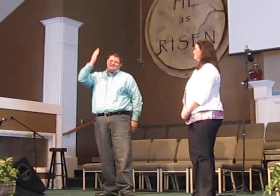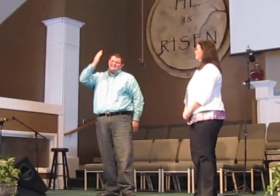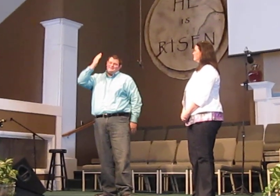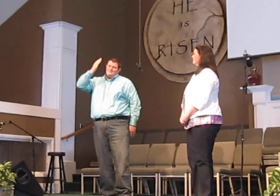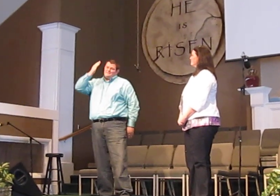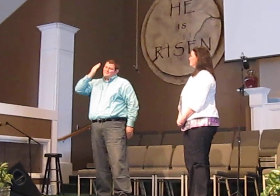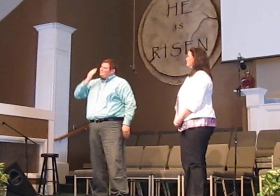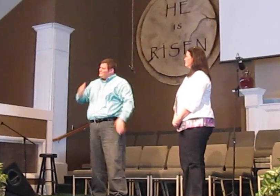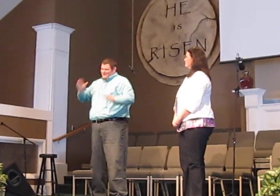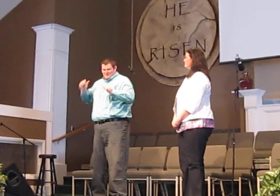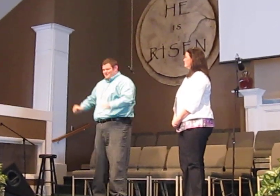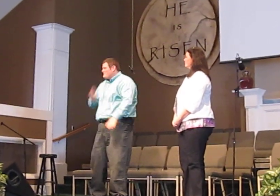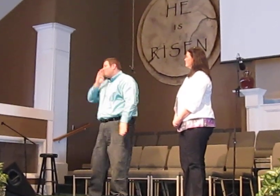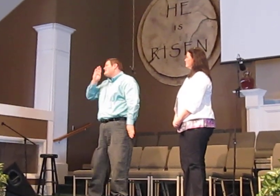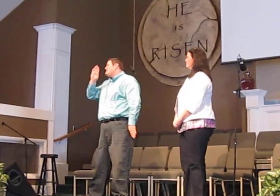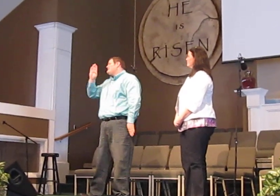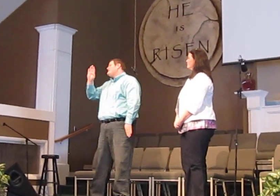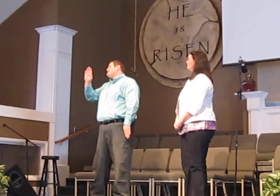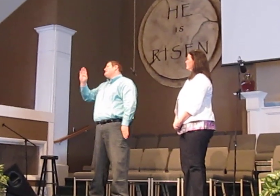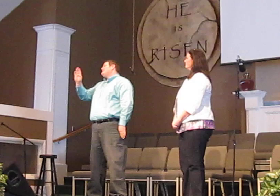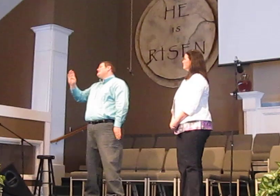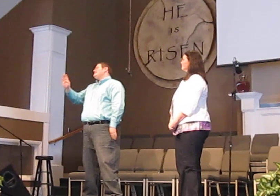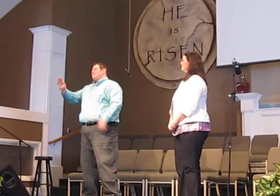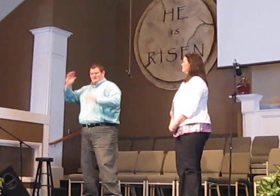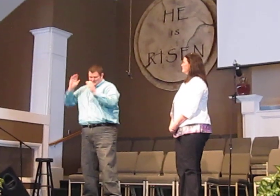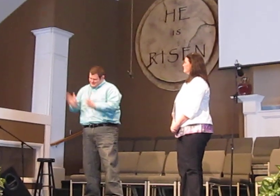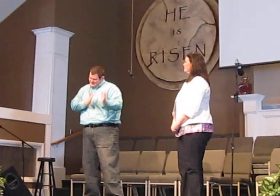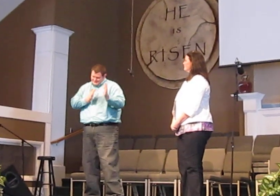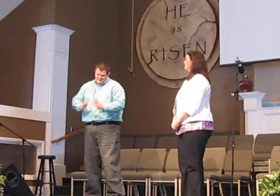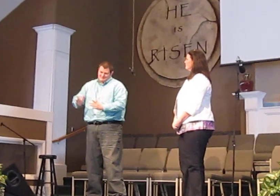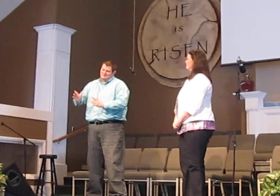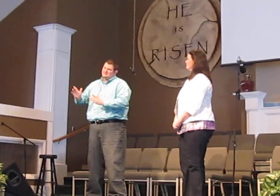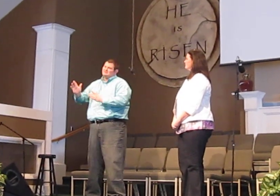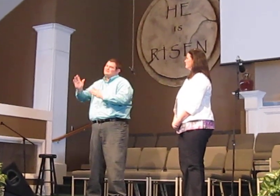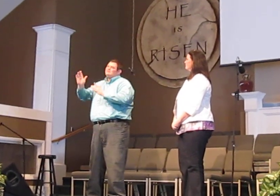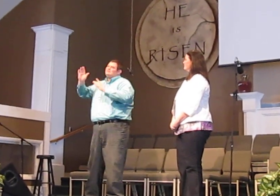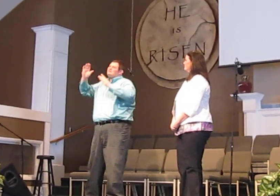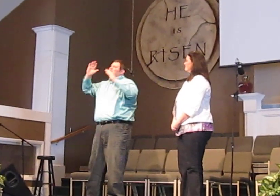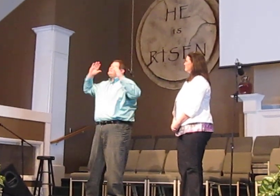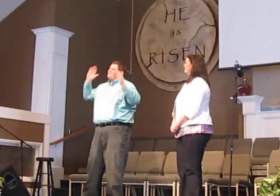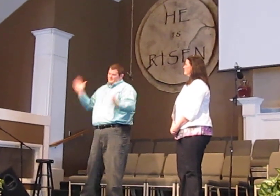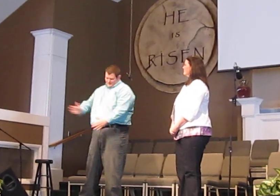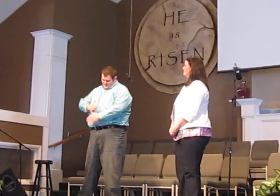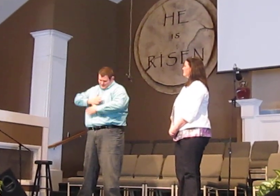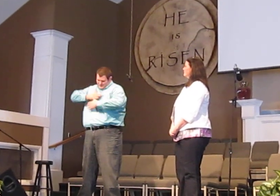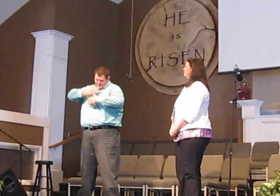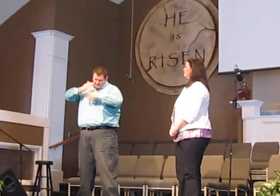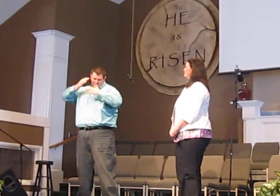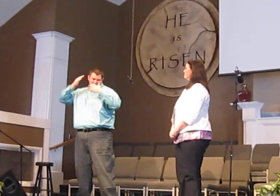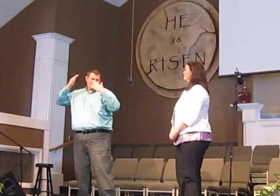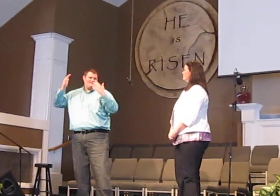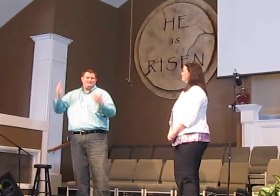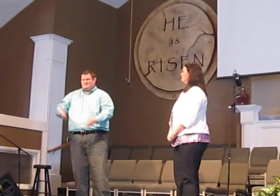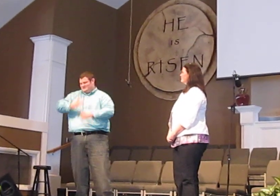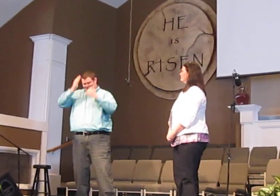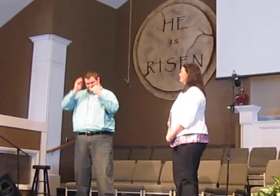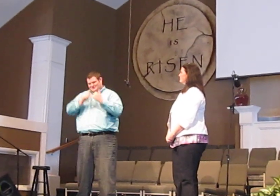Could it be that Jesus breathed His